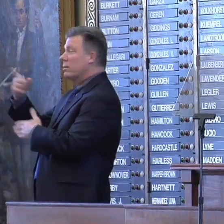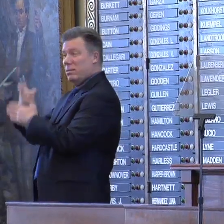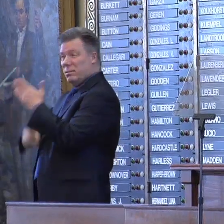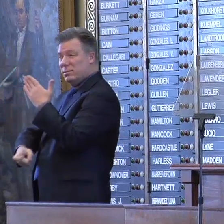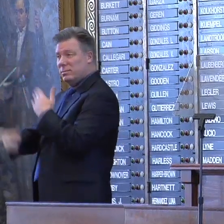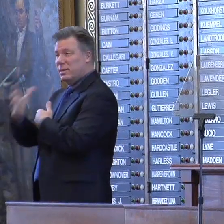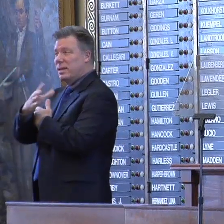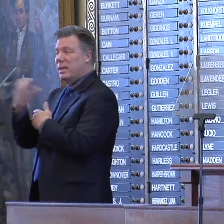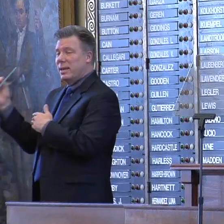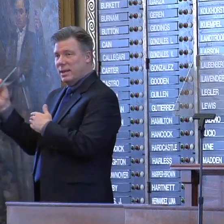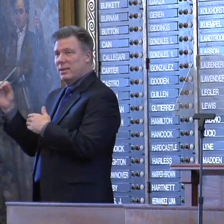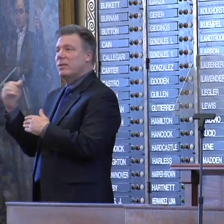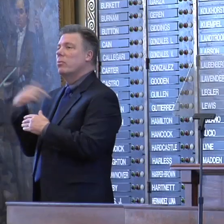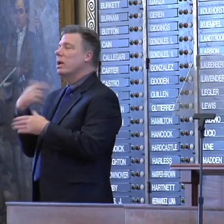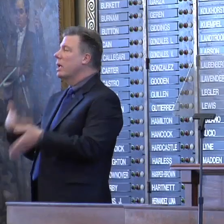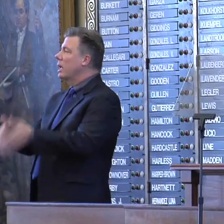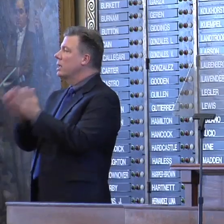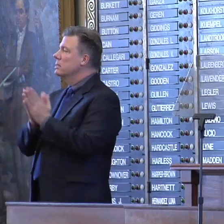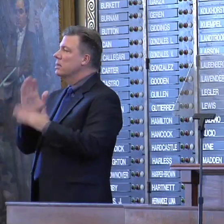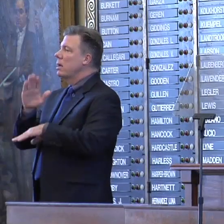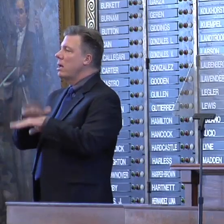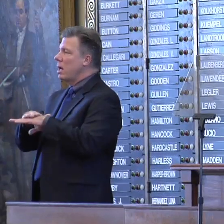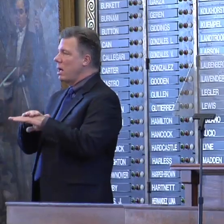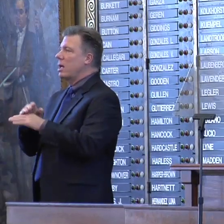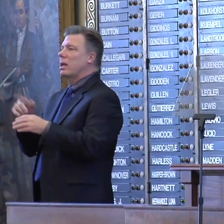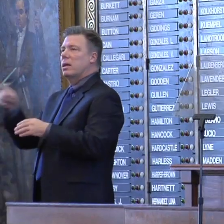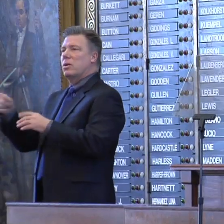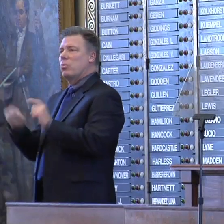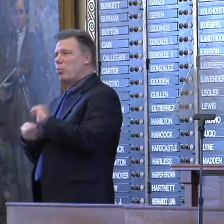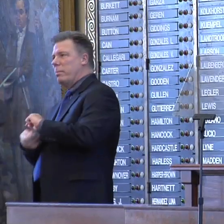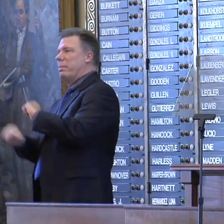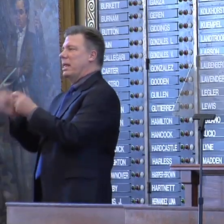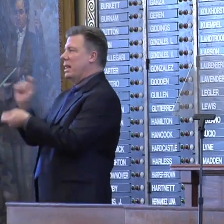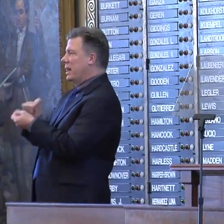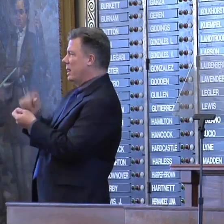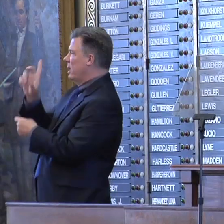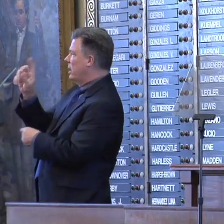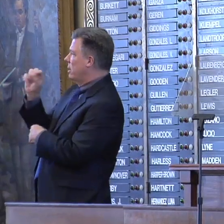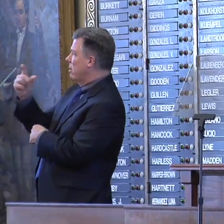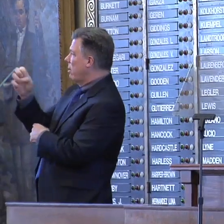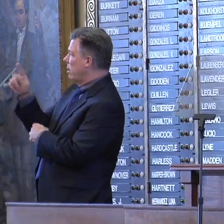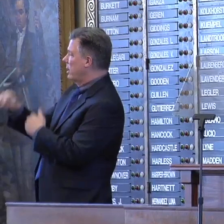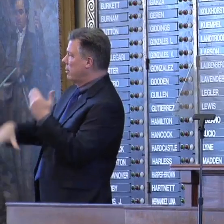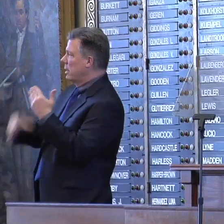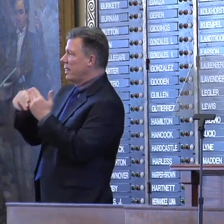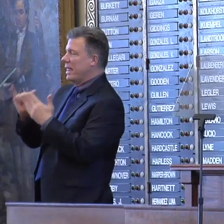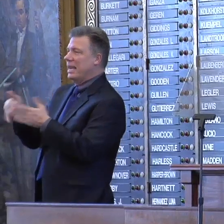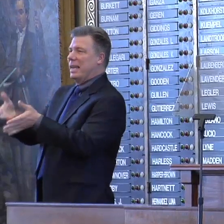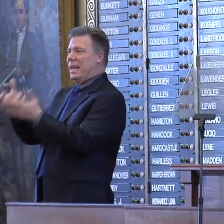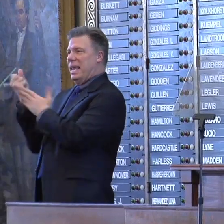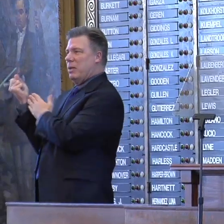Then we can ask them about their progress on repealing the Doggett Amendment that's taken more than $830 million from Texas school children.